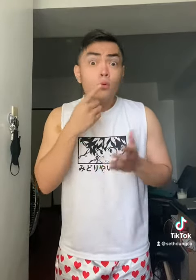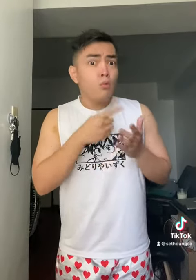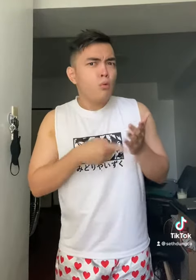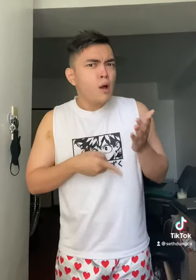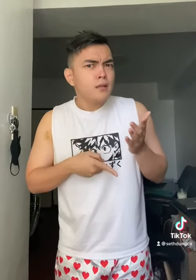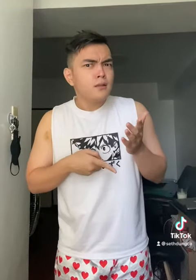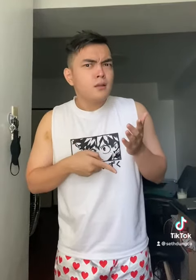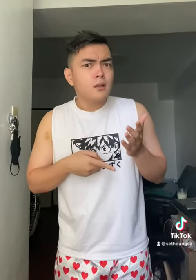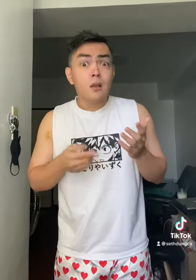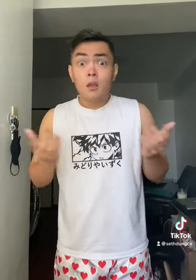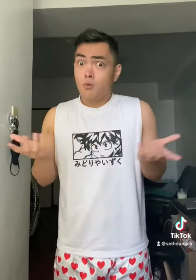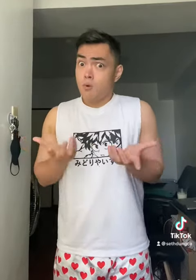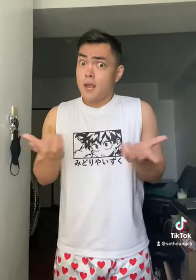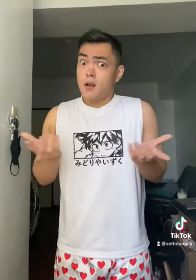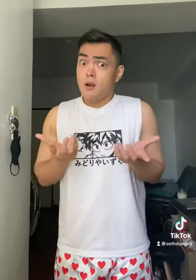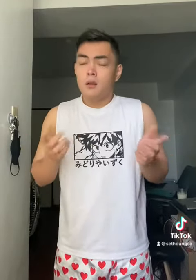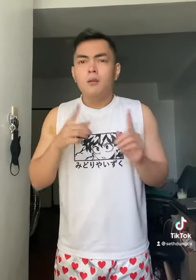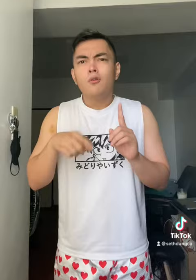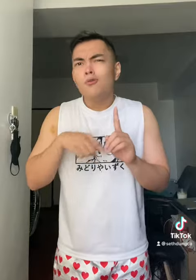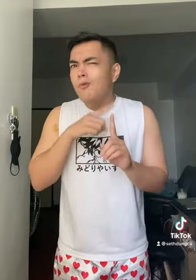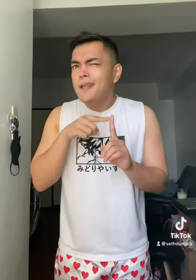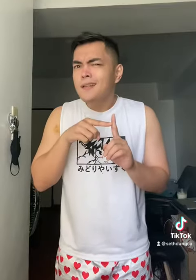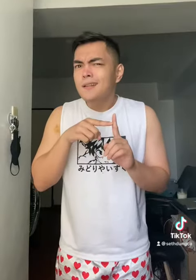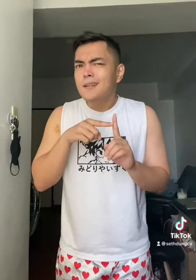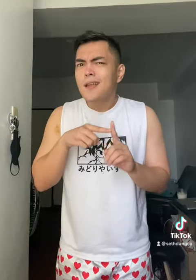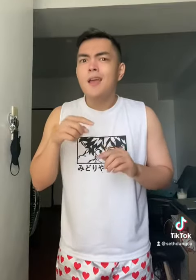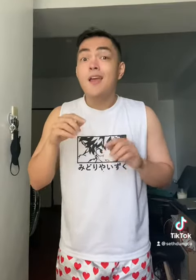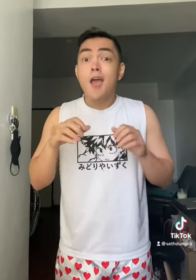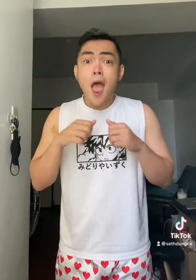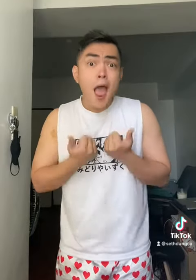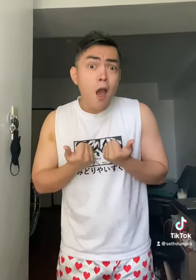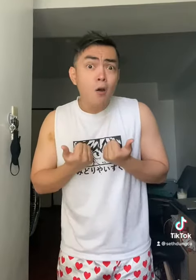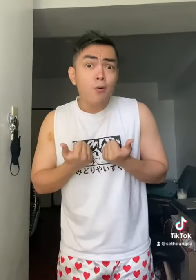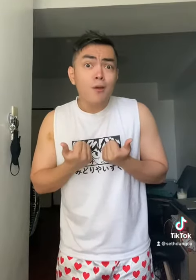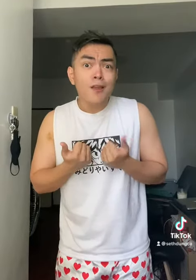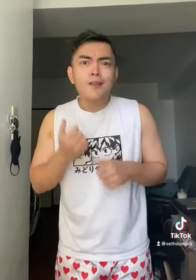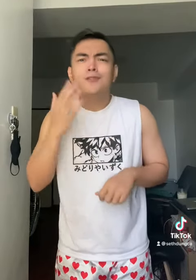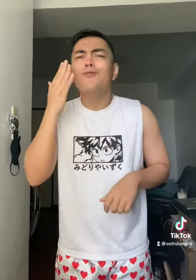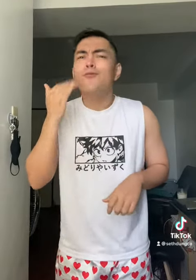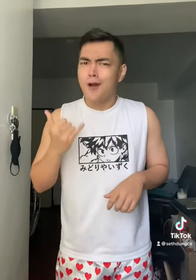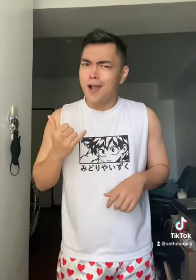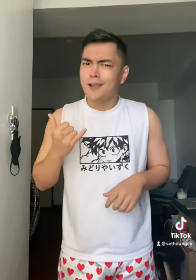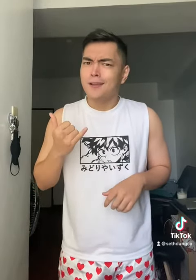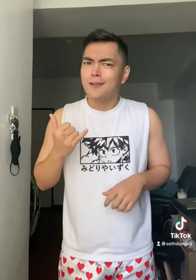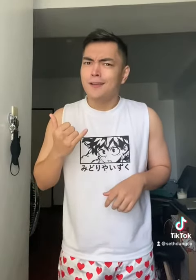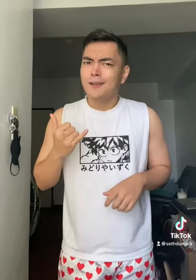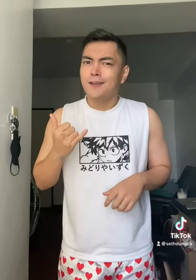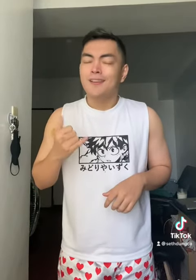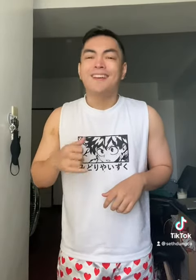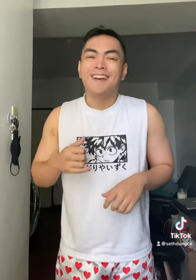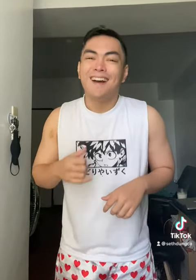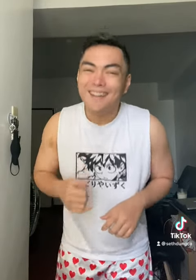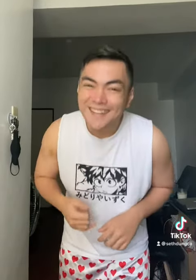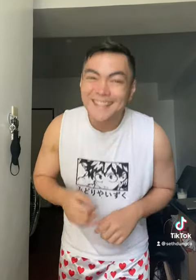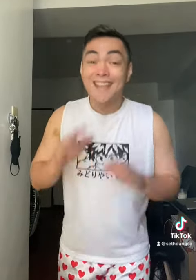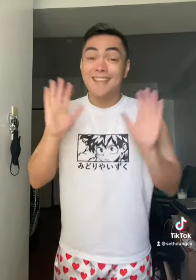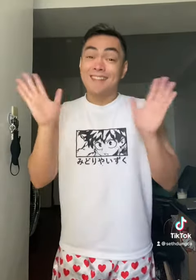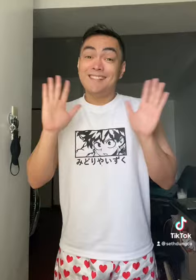What? Where? When? How? And why? Alright. That's it.